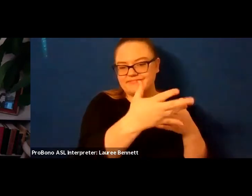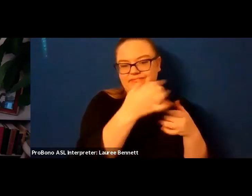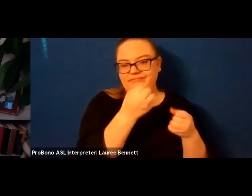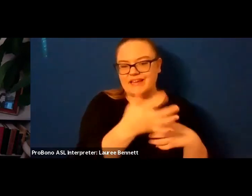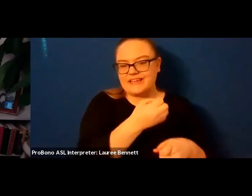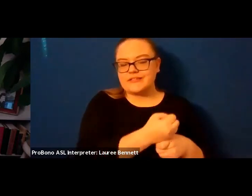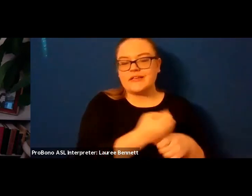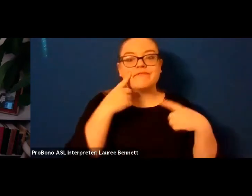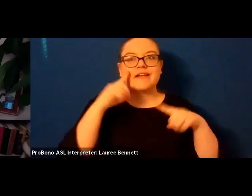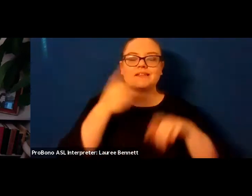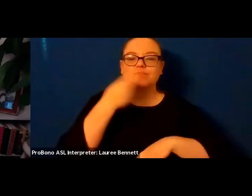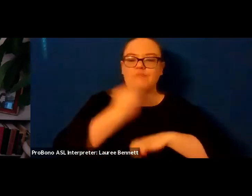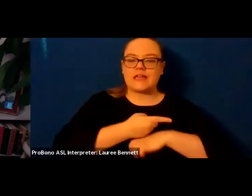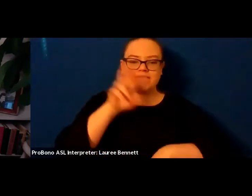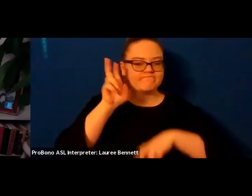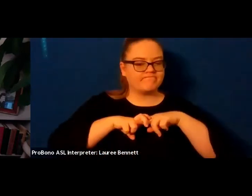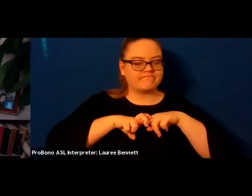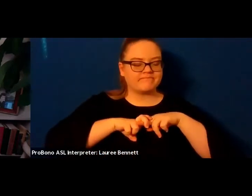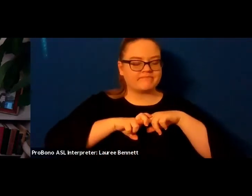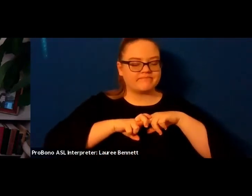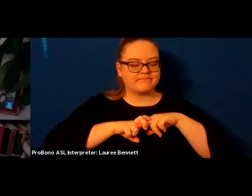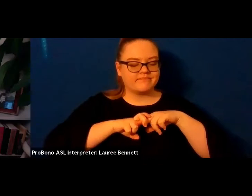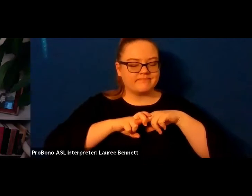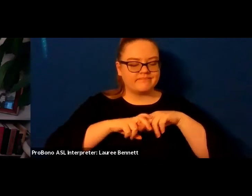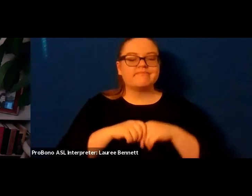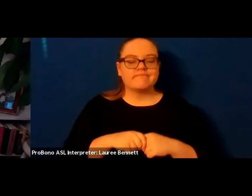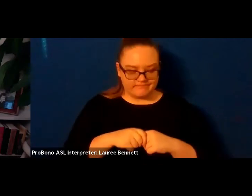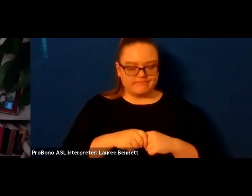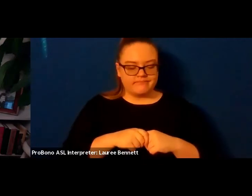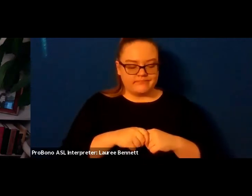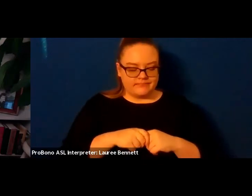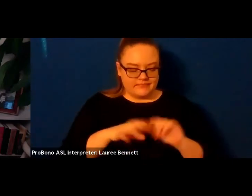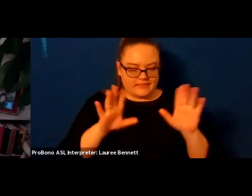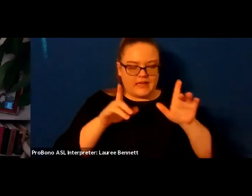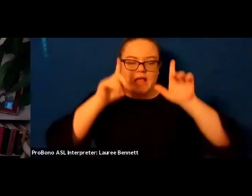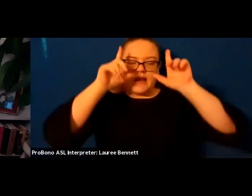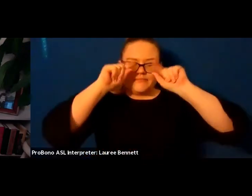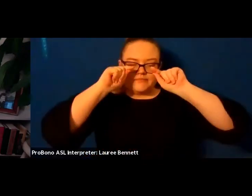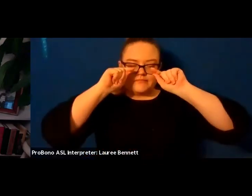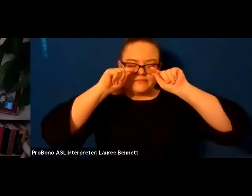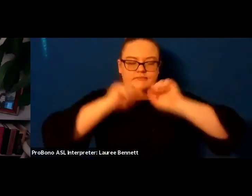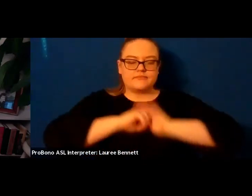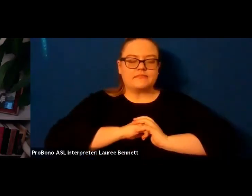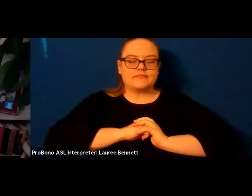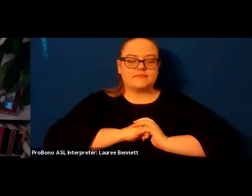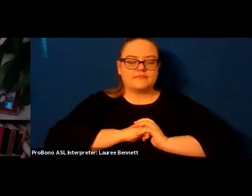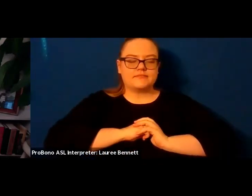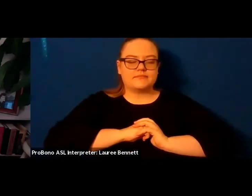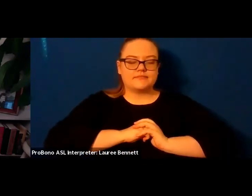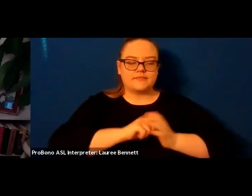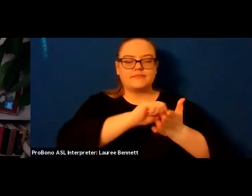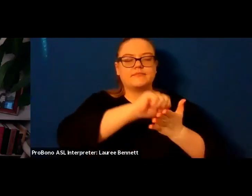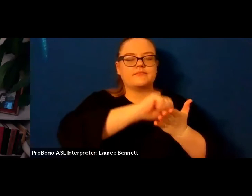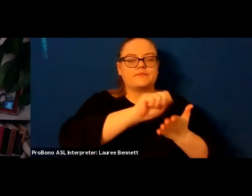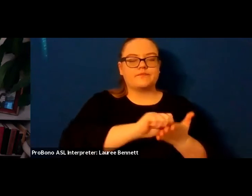down one day and i remember distinctly i sat with and i closed my eyes and i composed the first draft